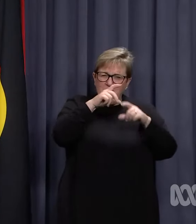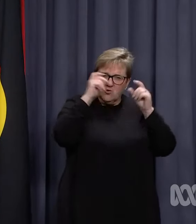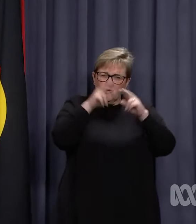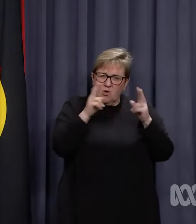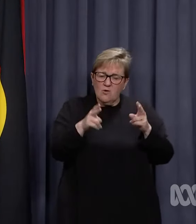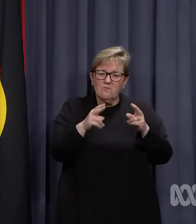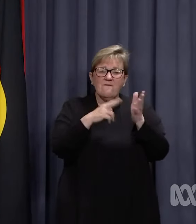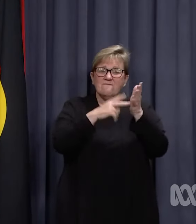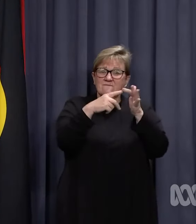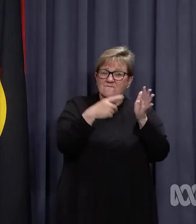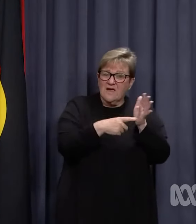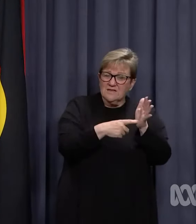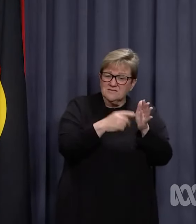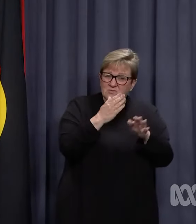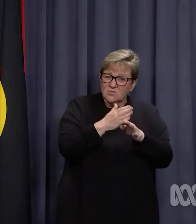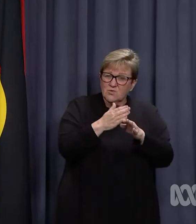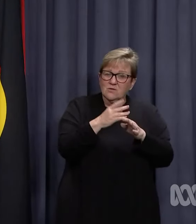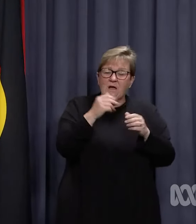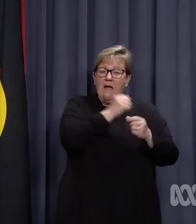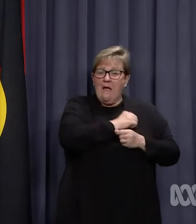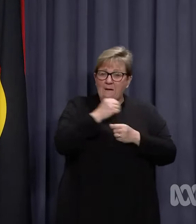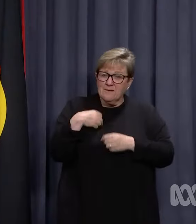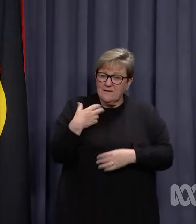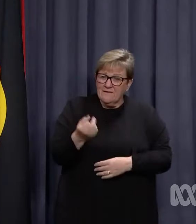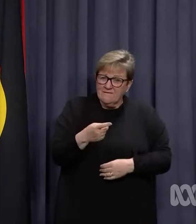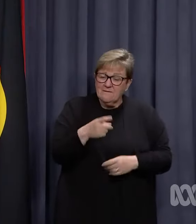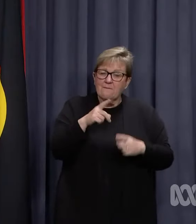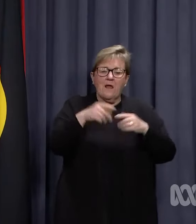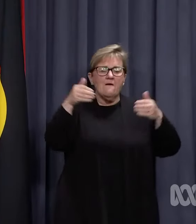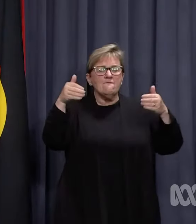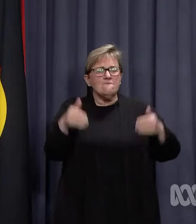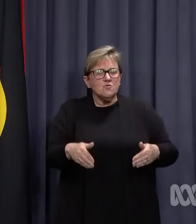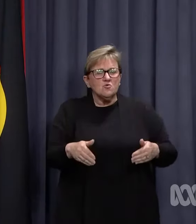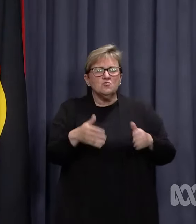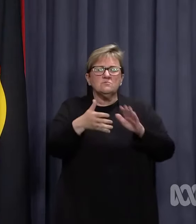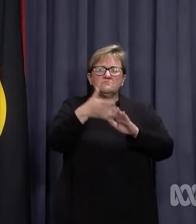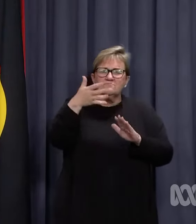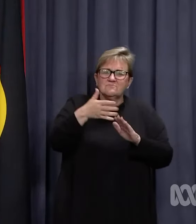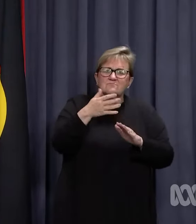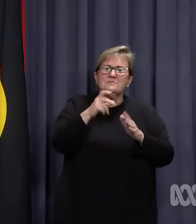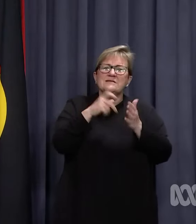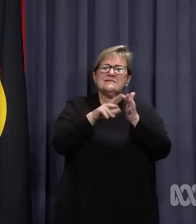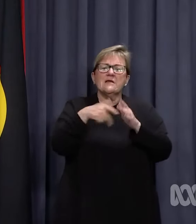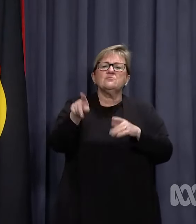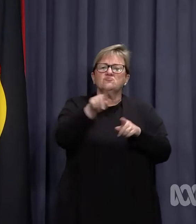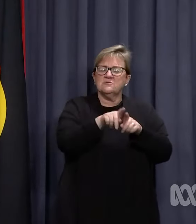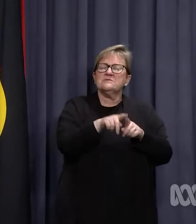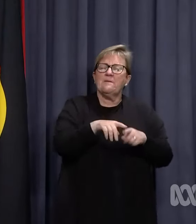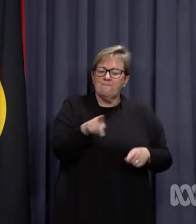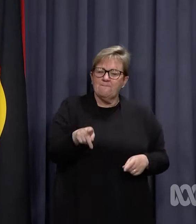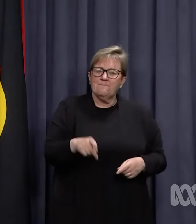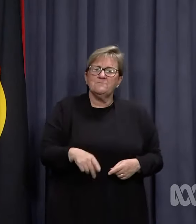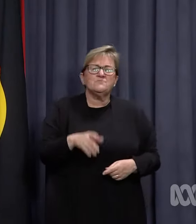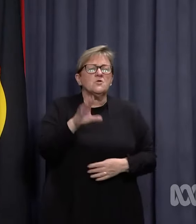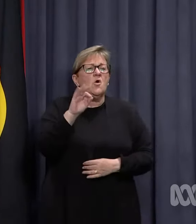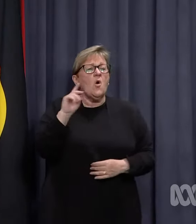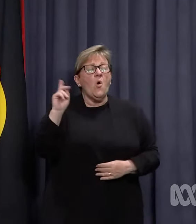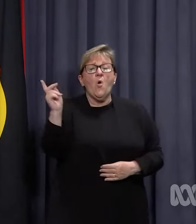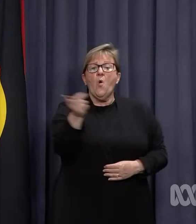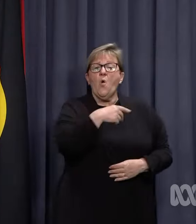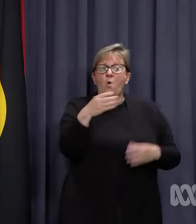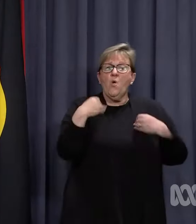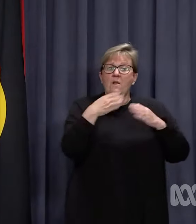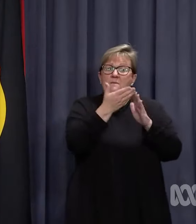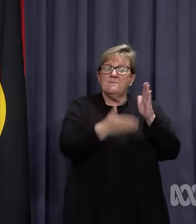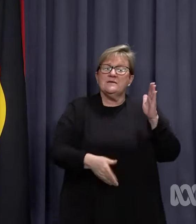Veterinary services. Defence and funeral, crematorium and cemetery services. Not all of these